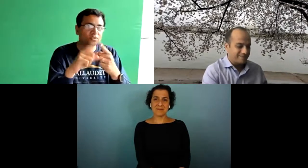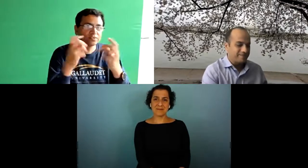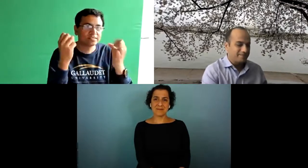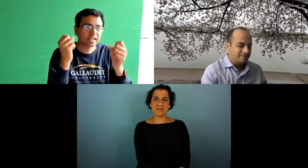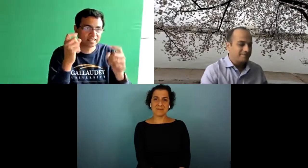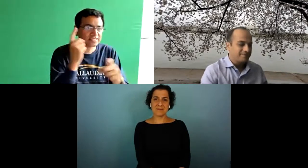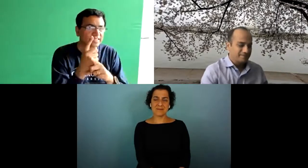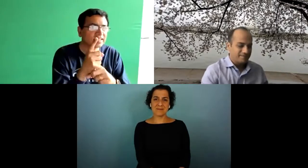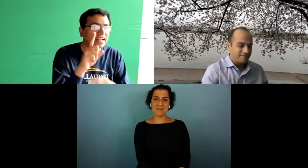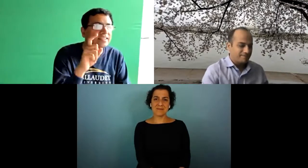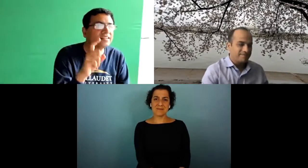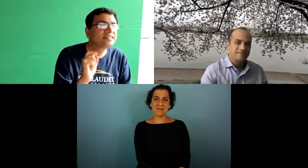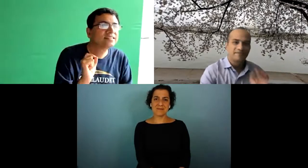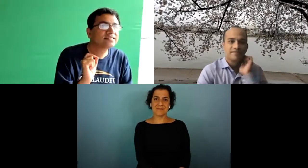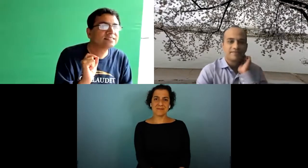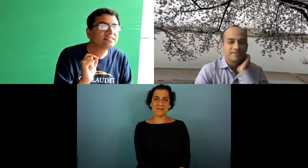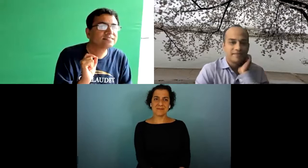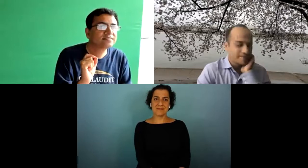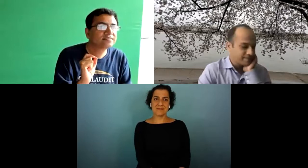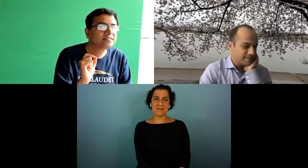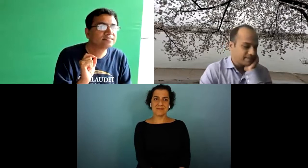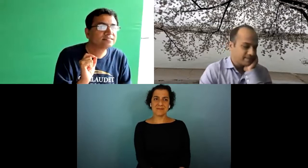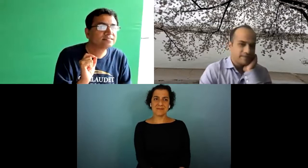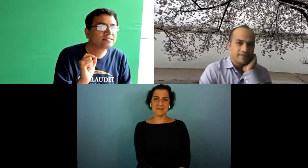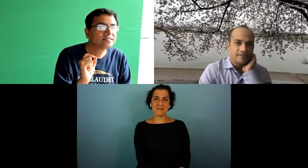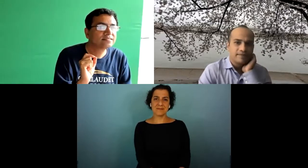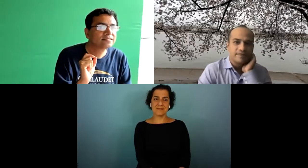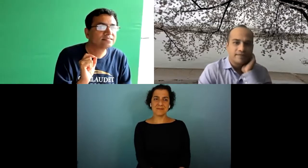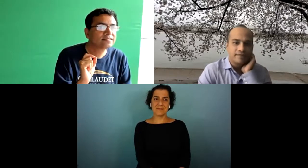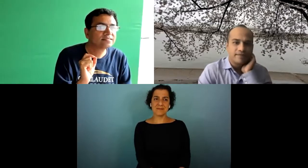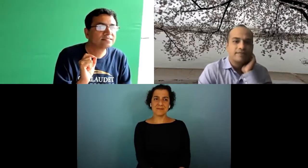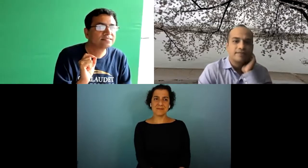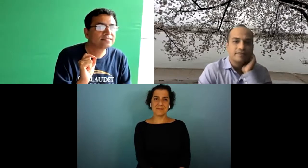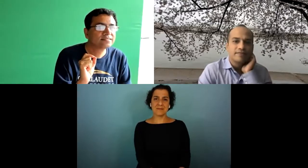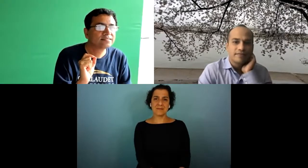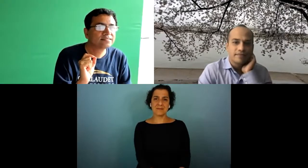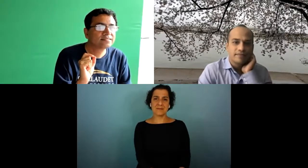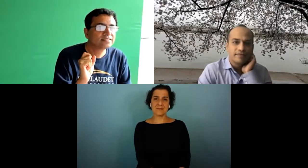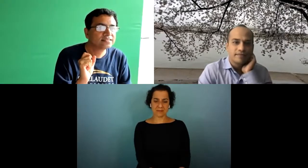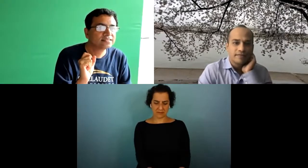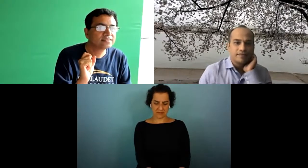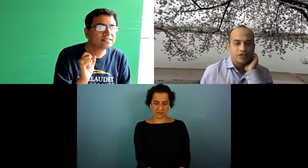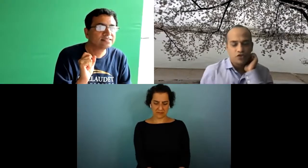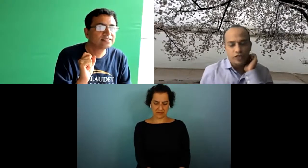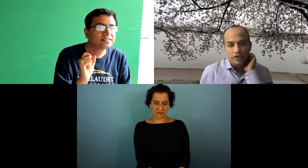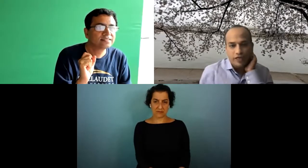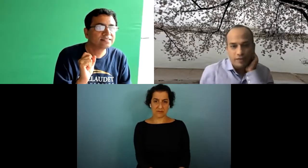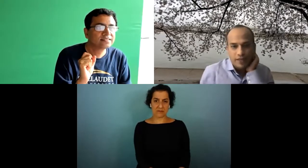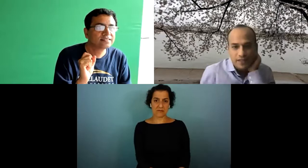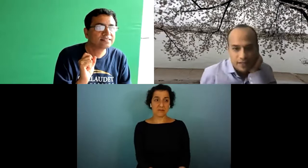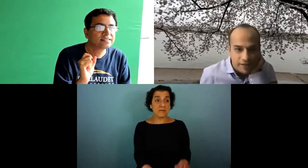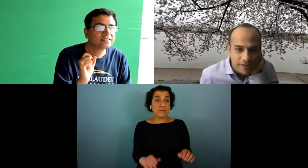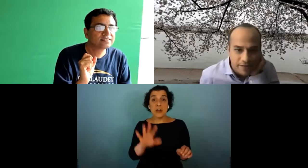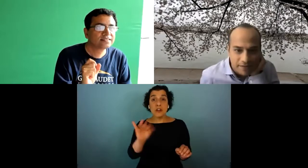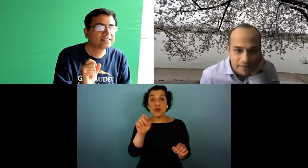and think about it just as going from words to sign is that what you're asking about julie could you help